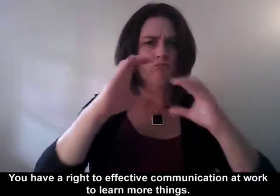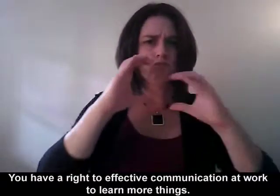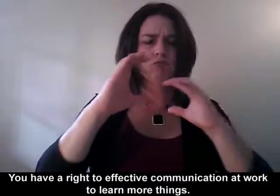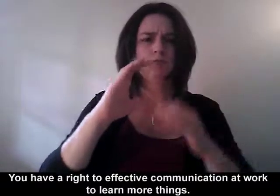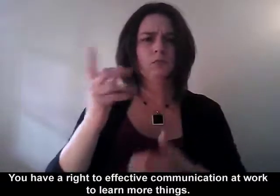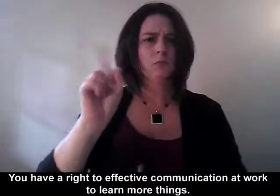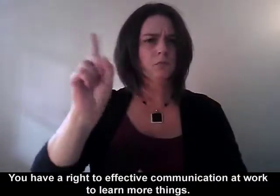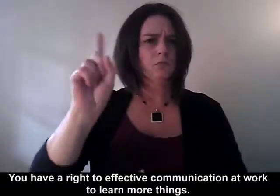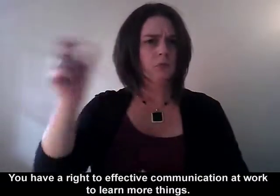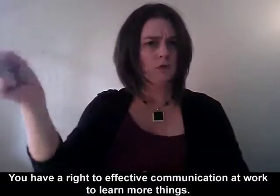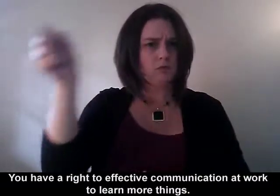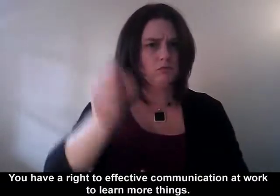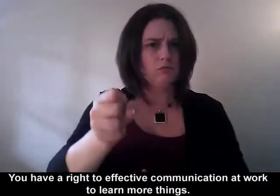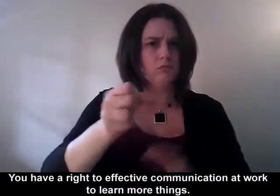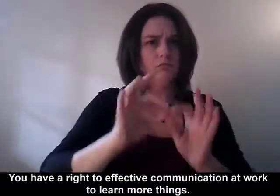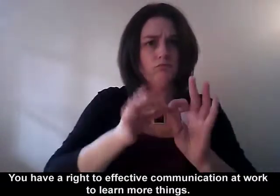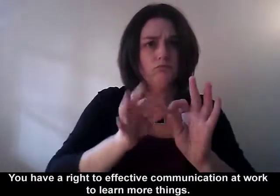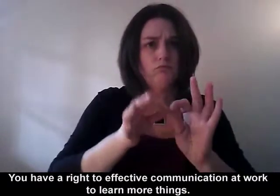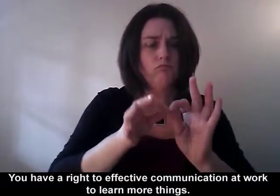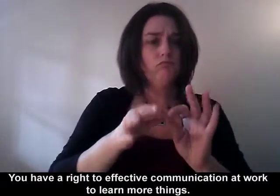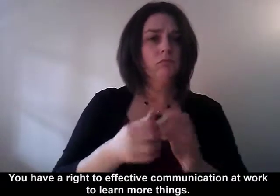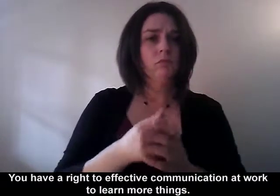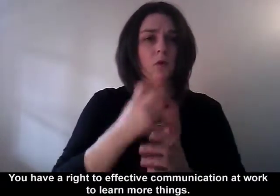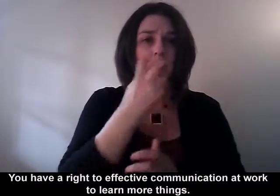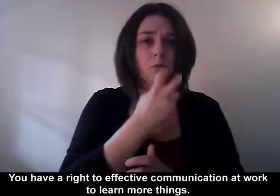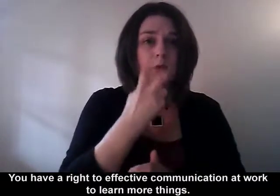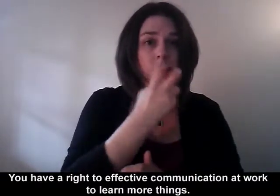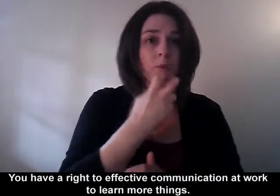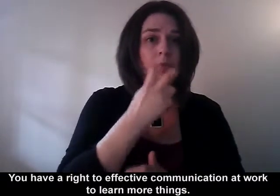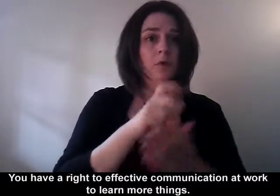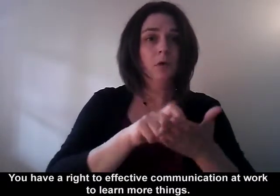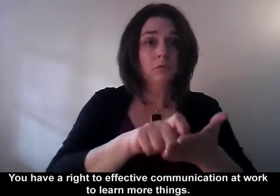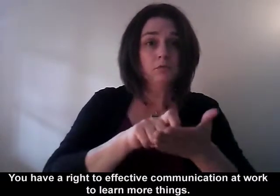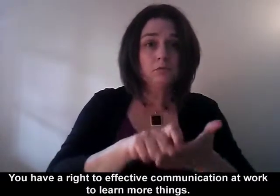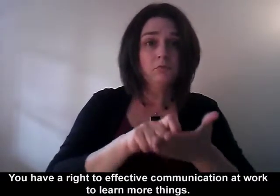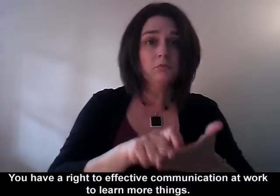You have a right to effective communication at work to learn more things.